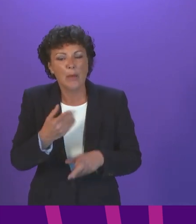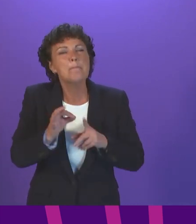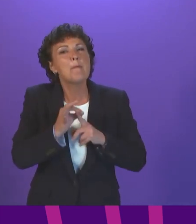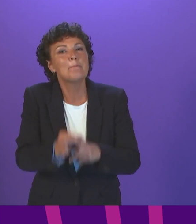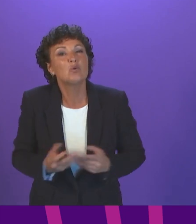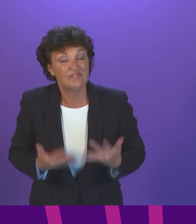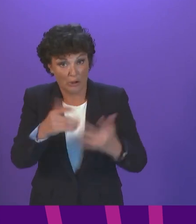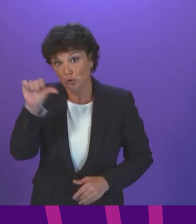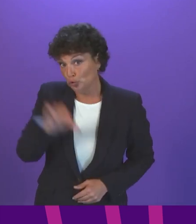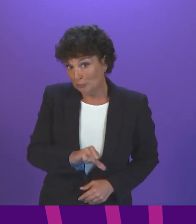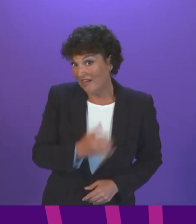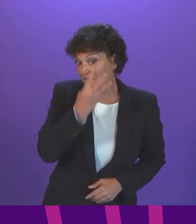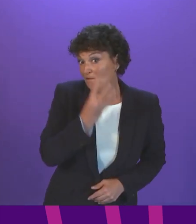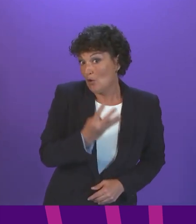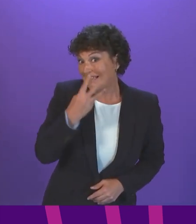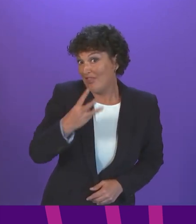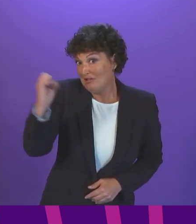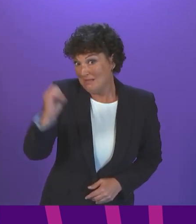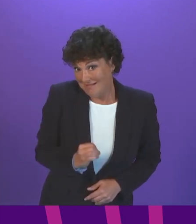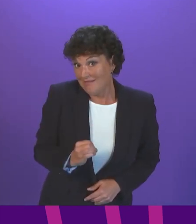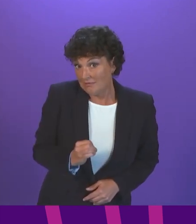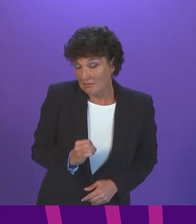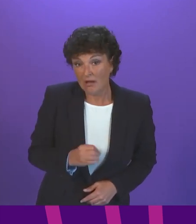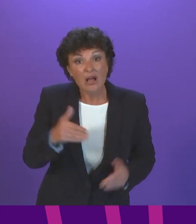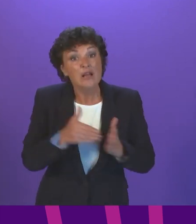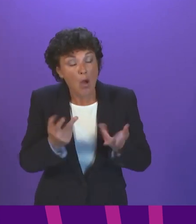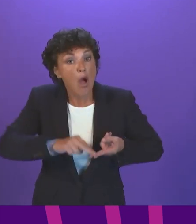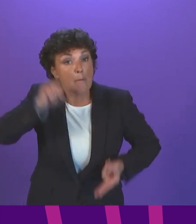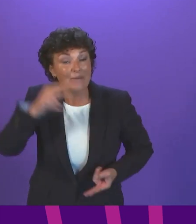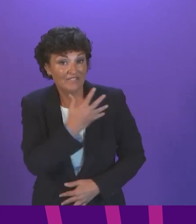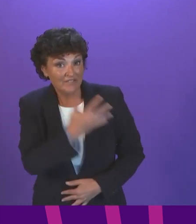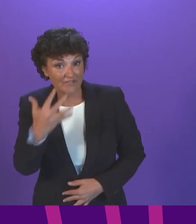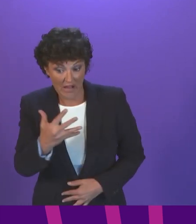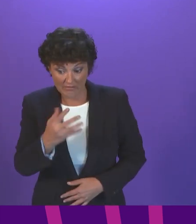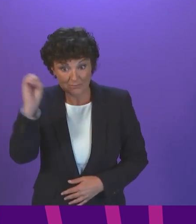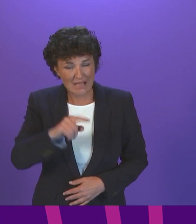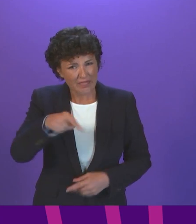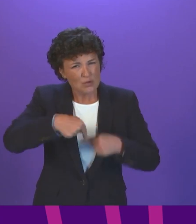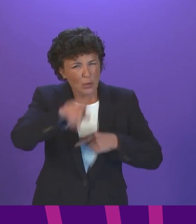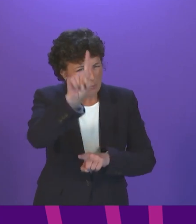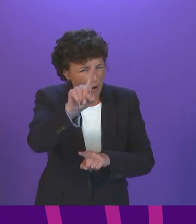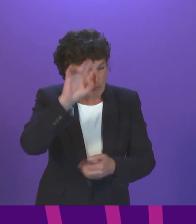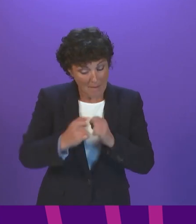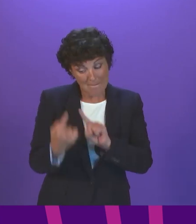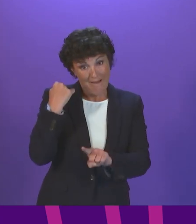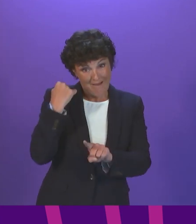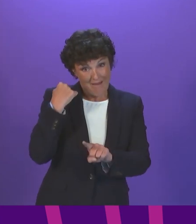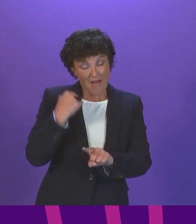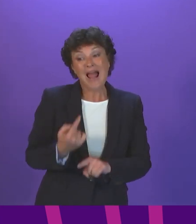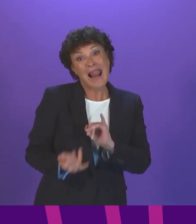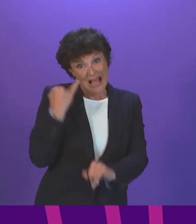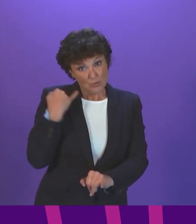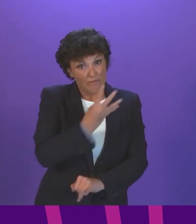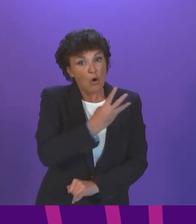cases was 43%. It's up to, I think, 55% this week. But that 43% that was